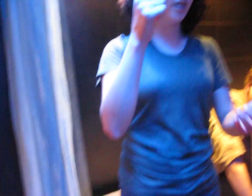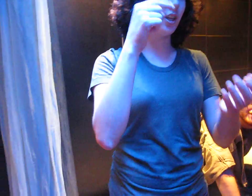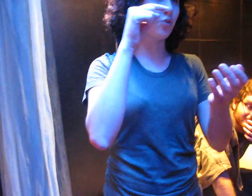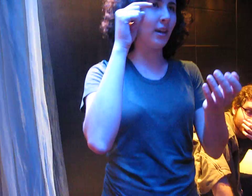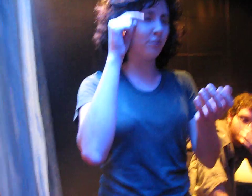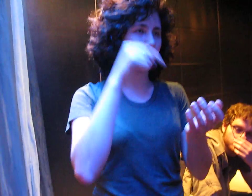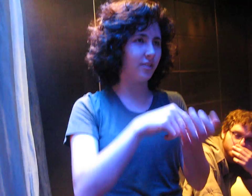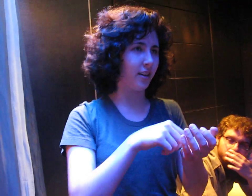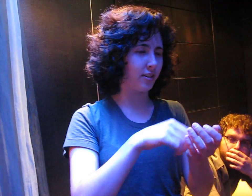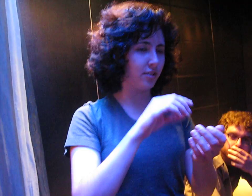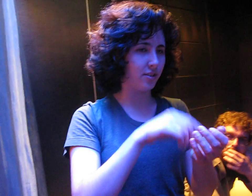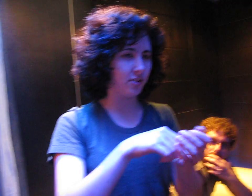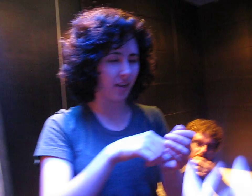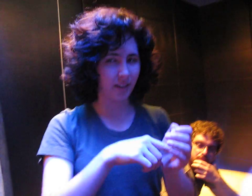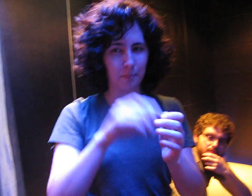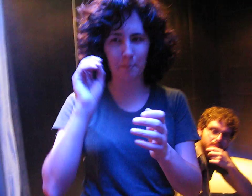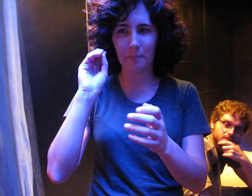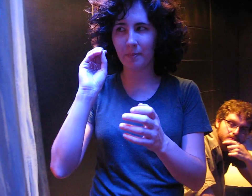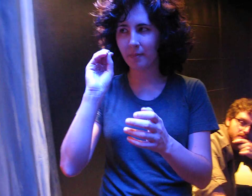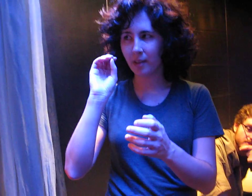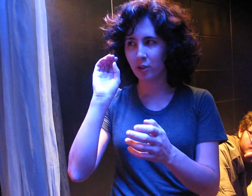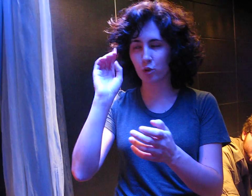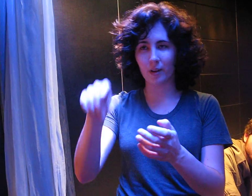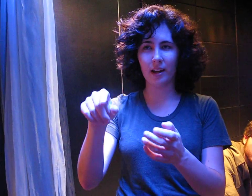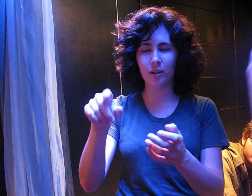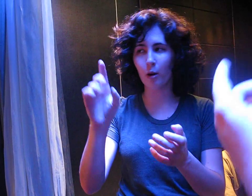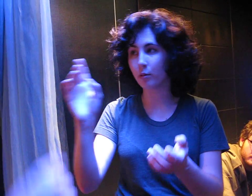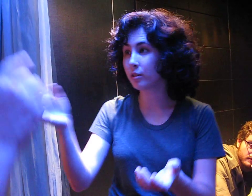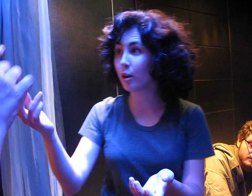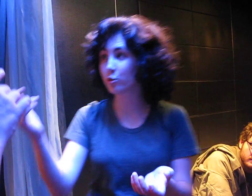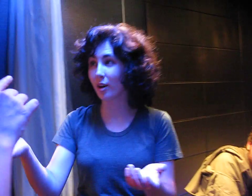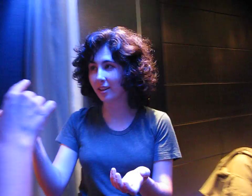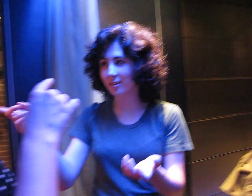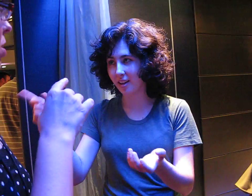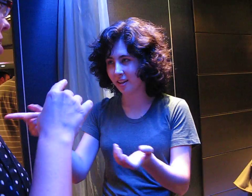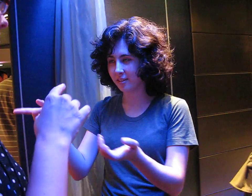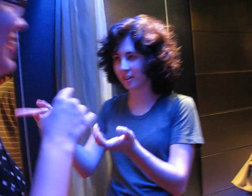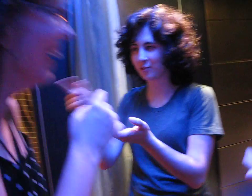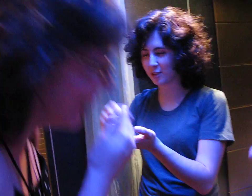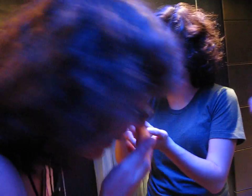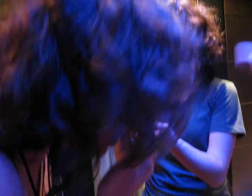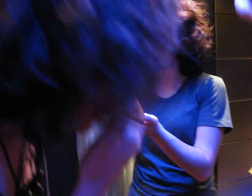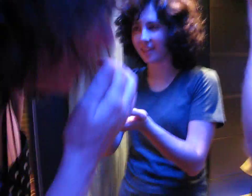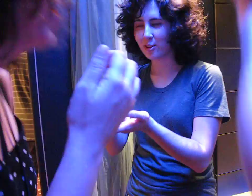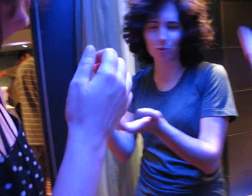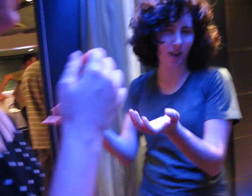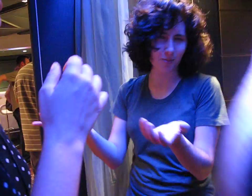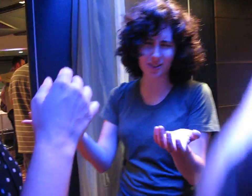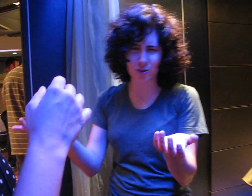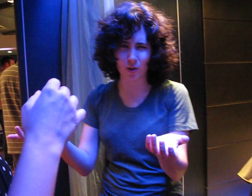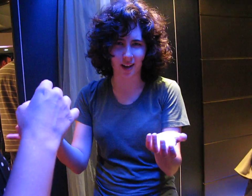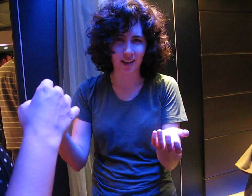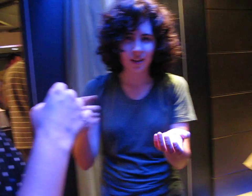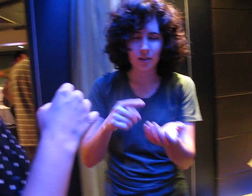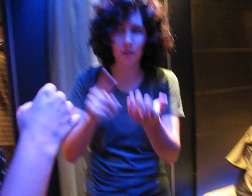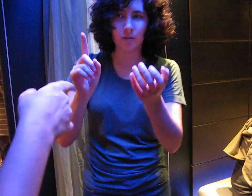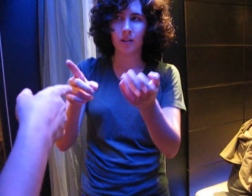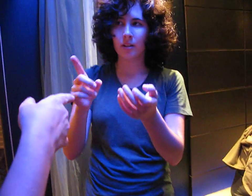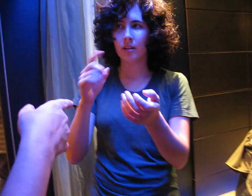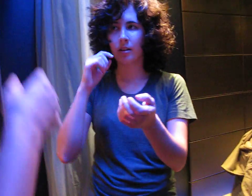He drowns duck, duck, duck, no, no, duck drowns monkey, what's a drug, no, it's that play